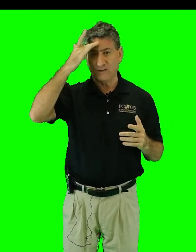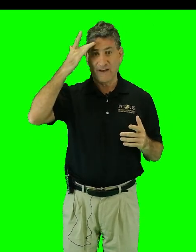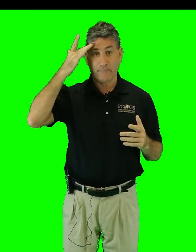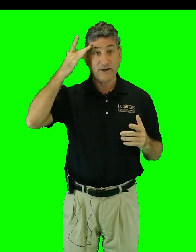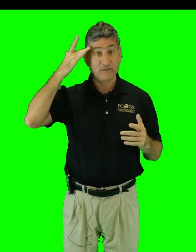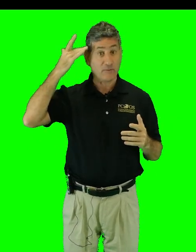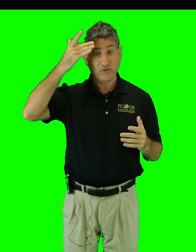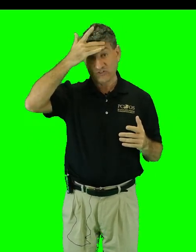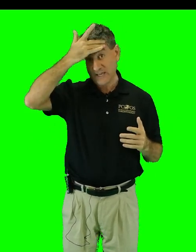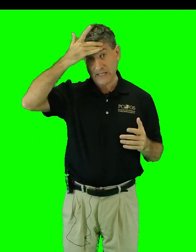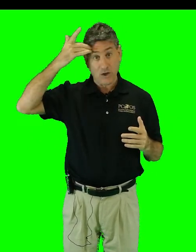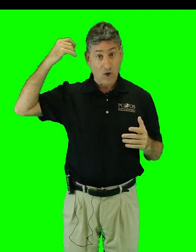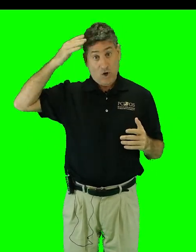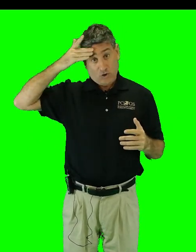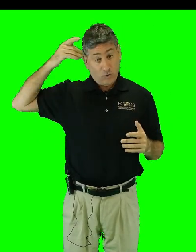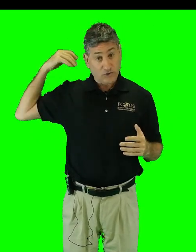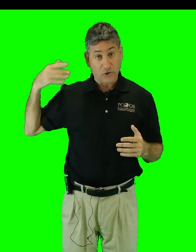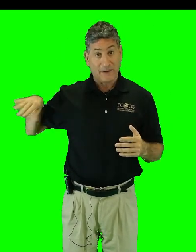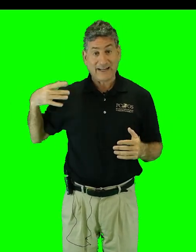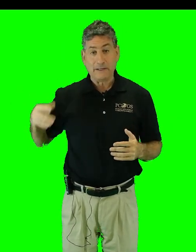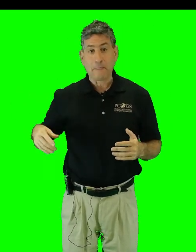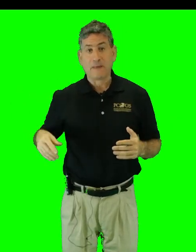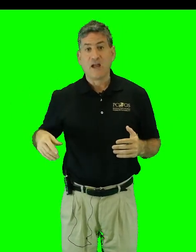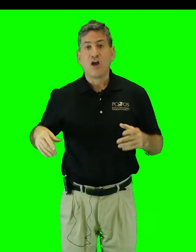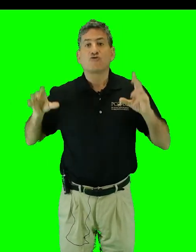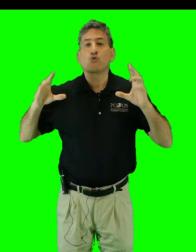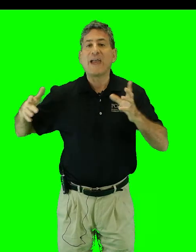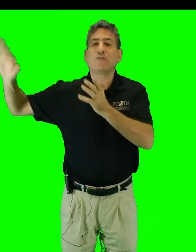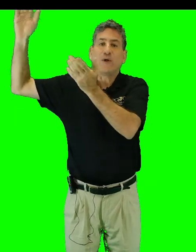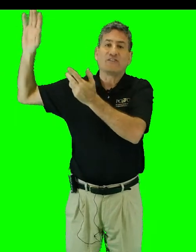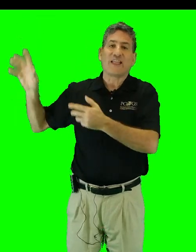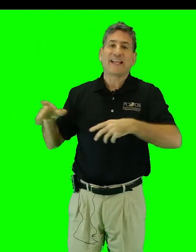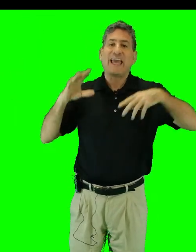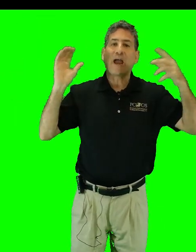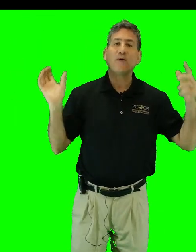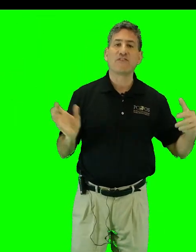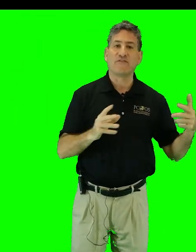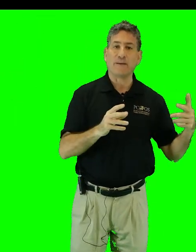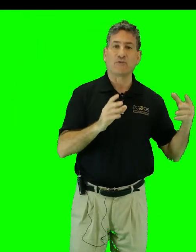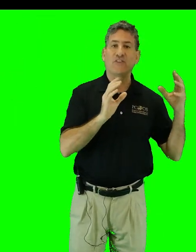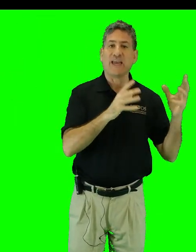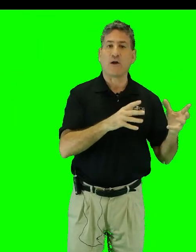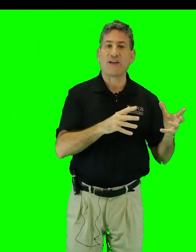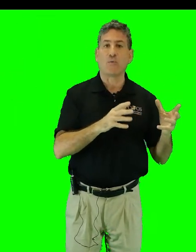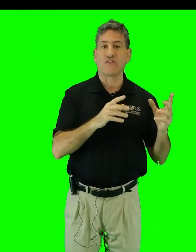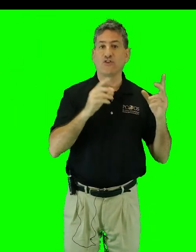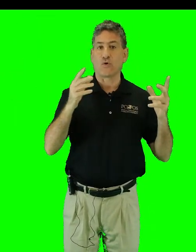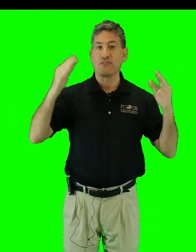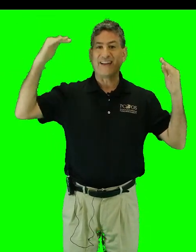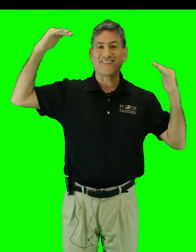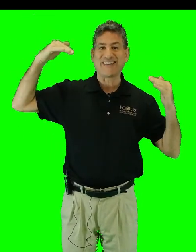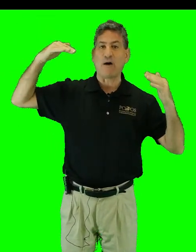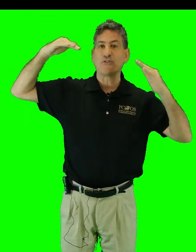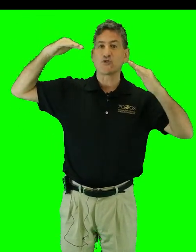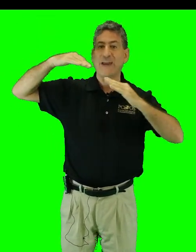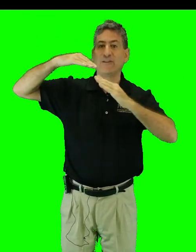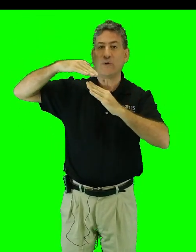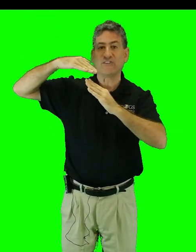evaporating from your skin cools your body. Trade winds then carry the vapor to the area where the north and south trade winds